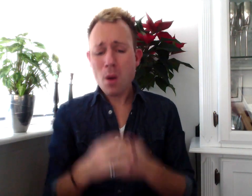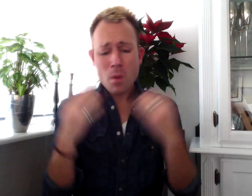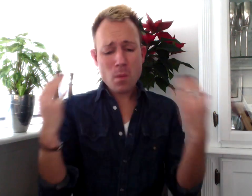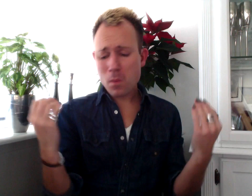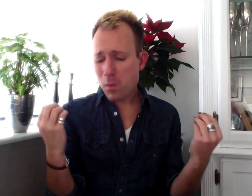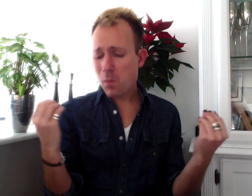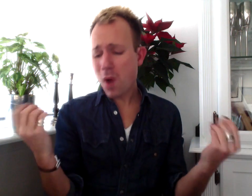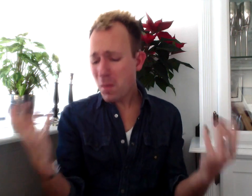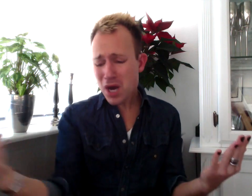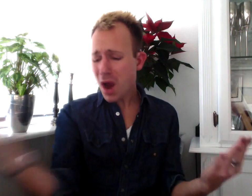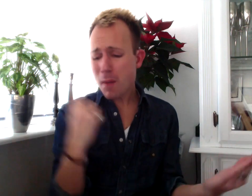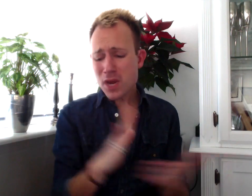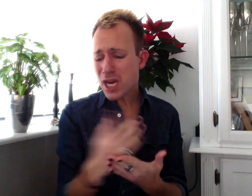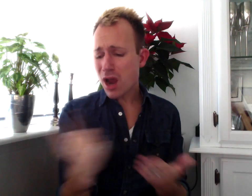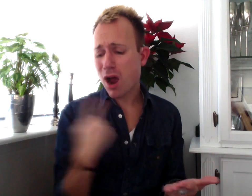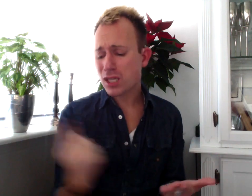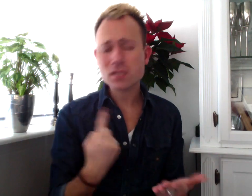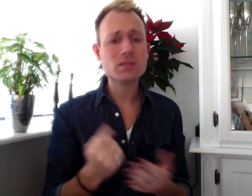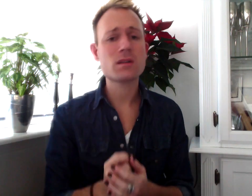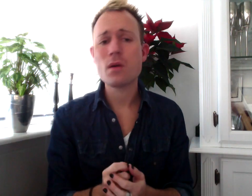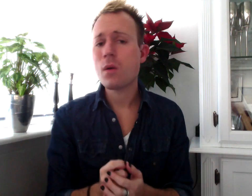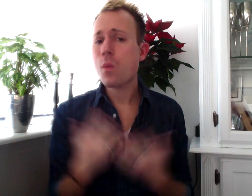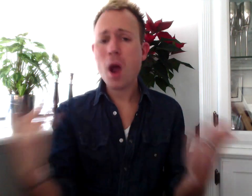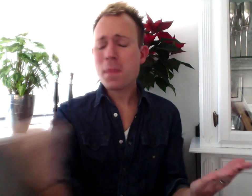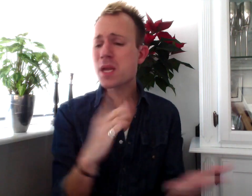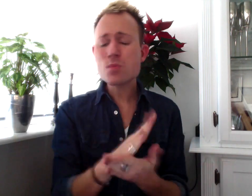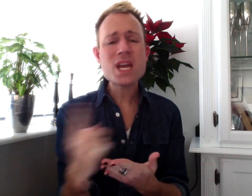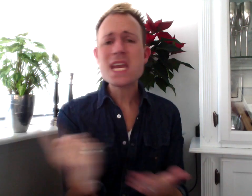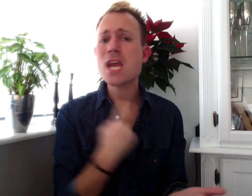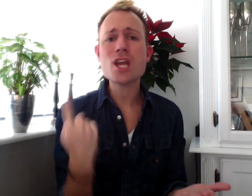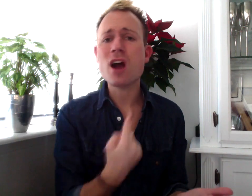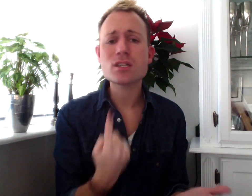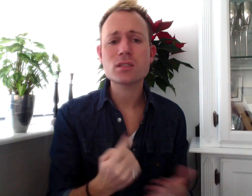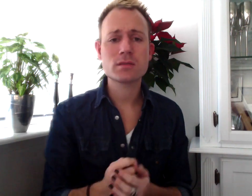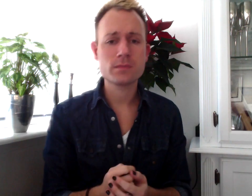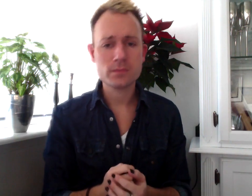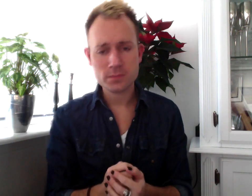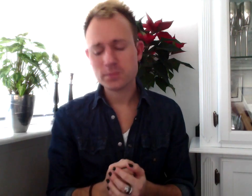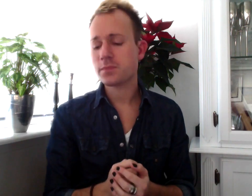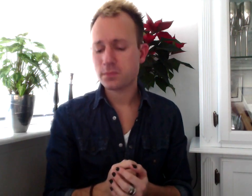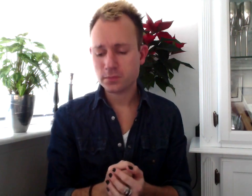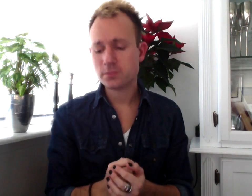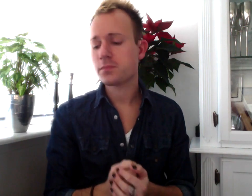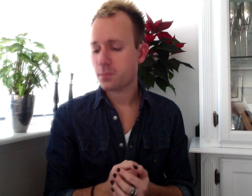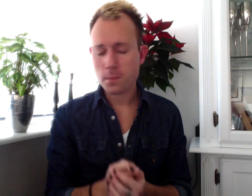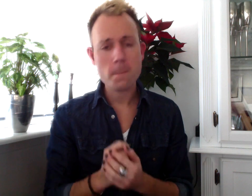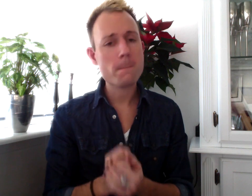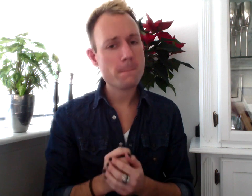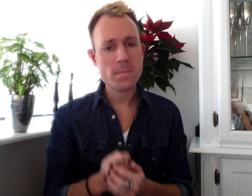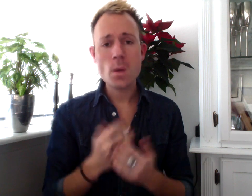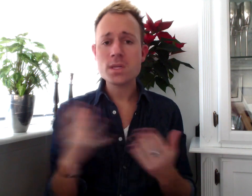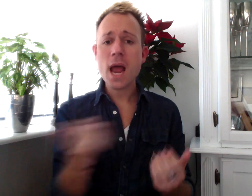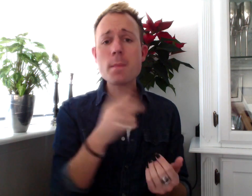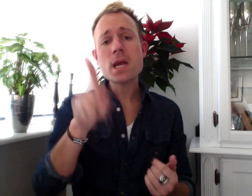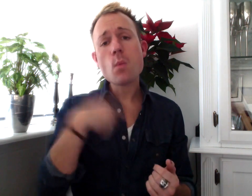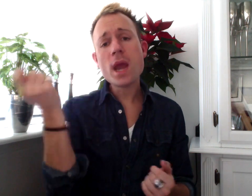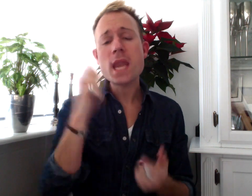How many times can we win or